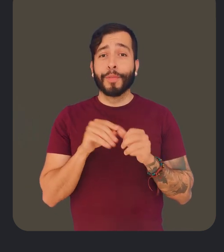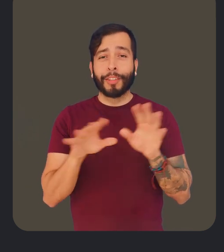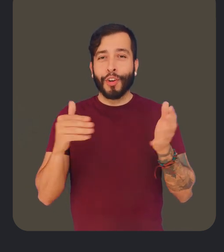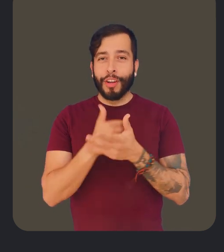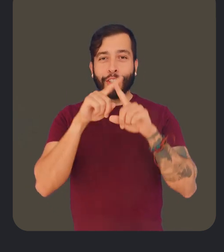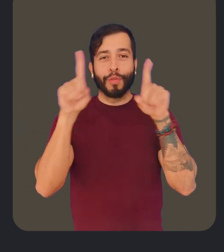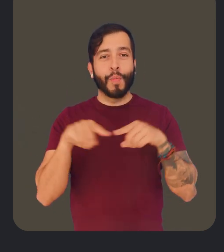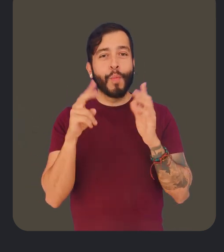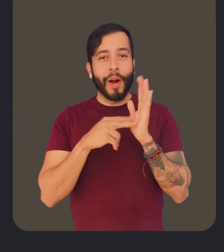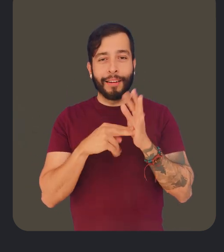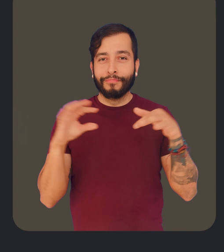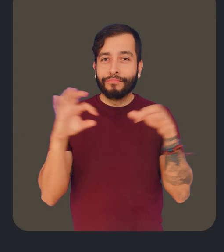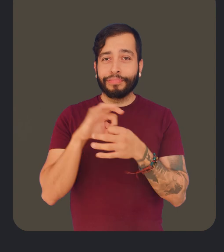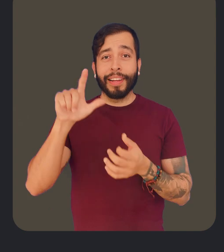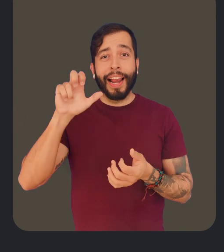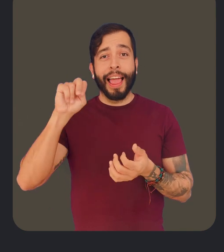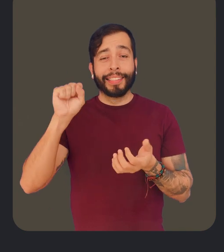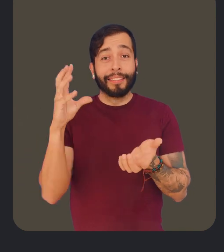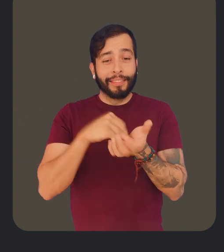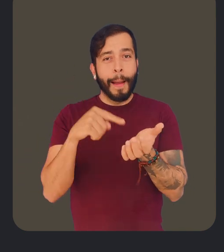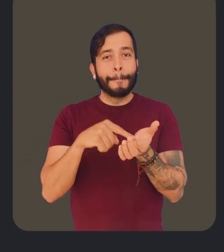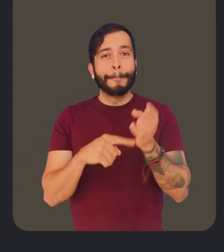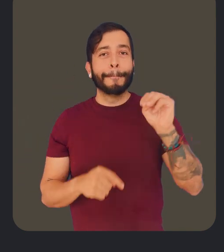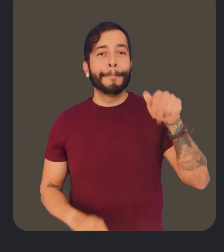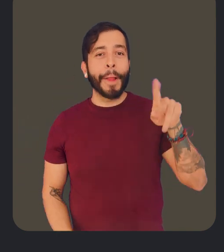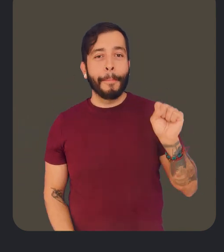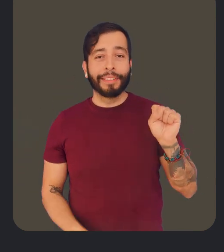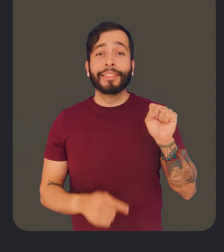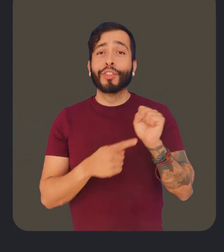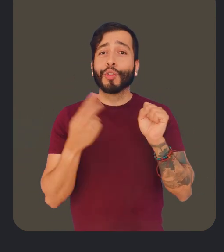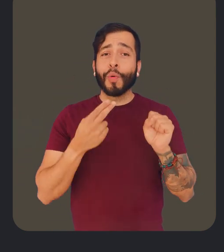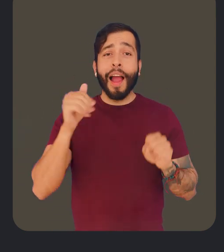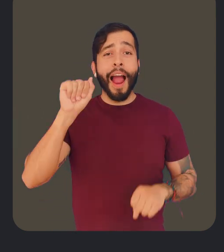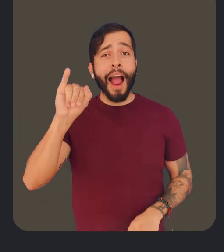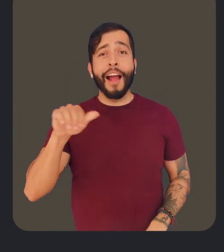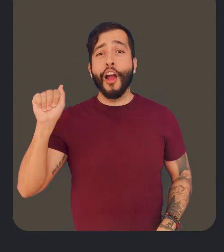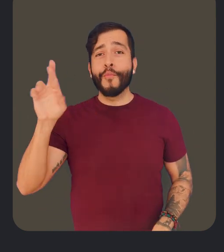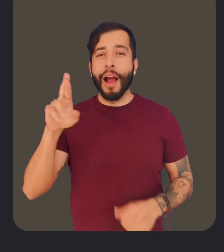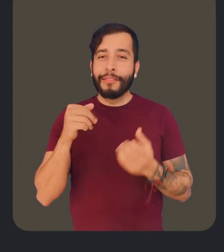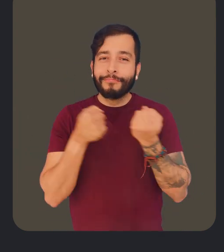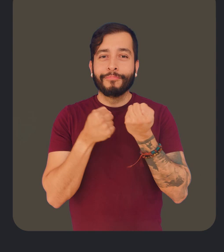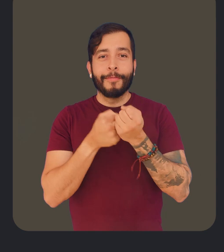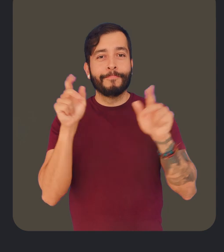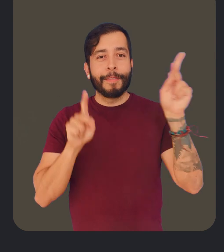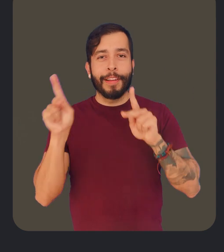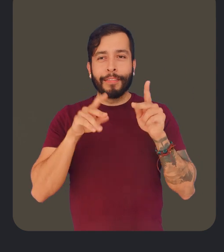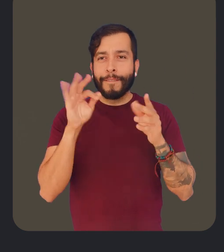we've released new screen reader capabilities that pair with Lens in Maps. Lens in Maps uses AI and augmented reality to help people